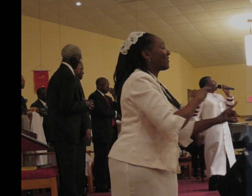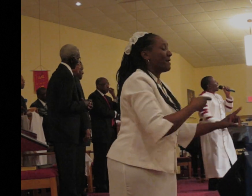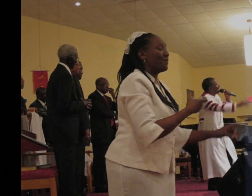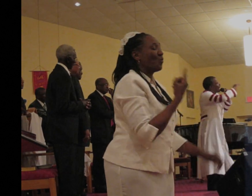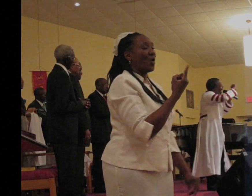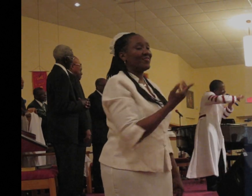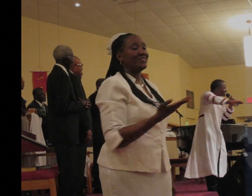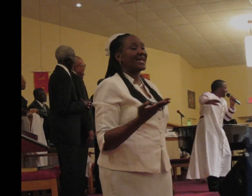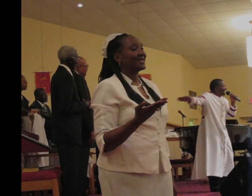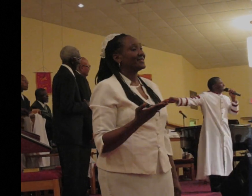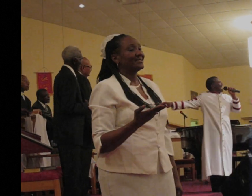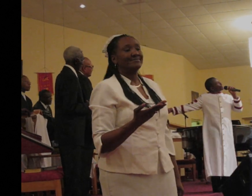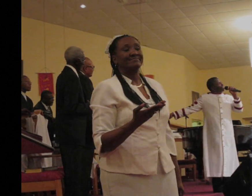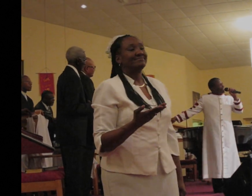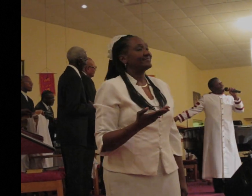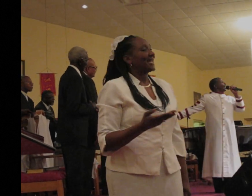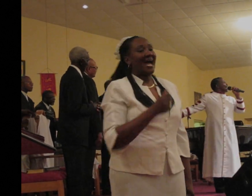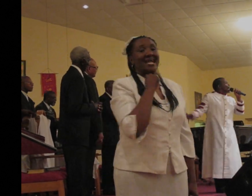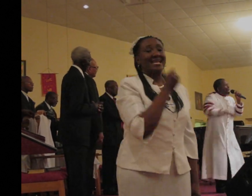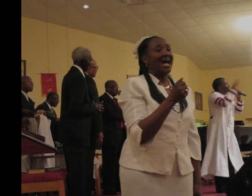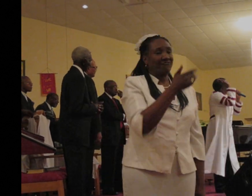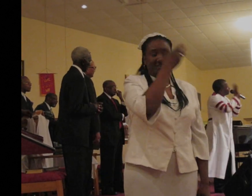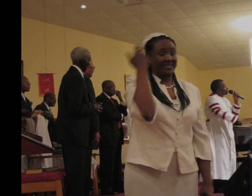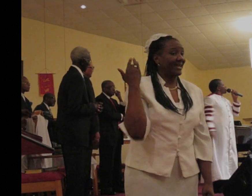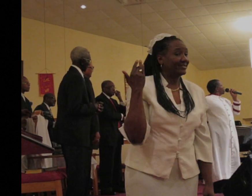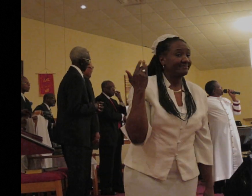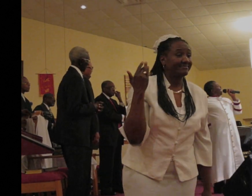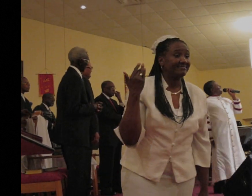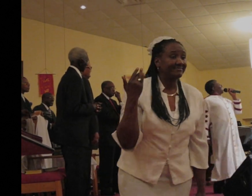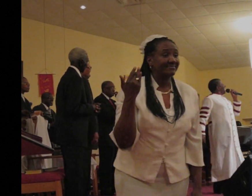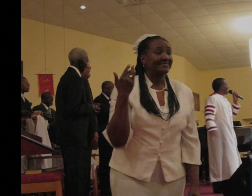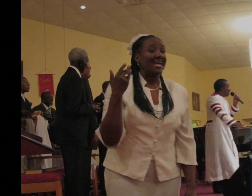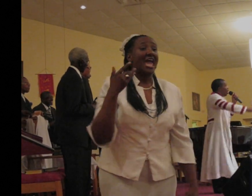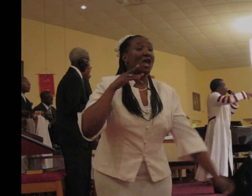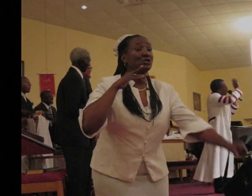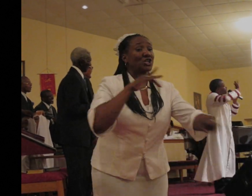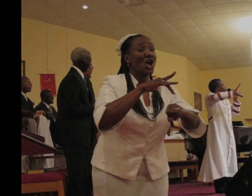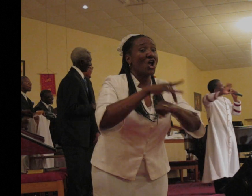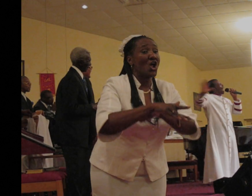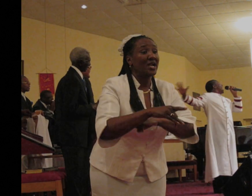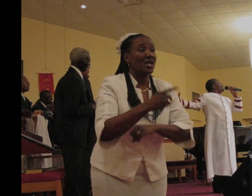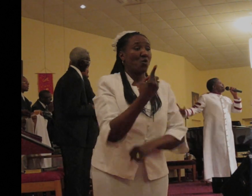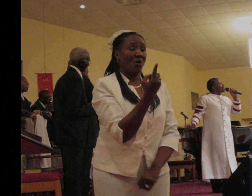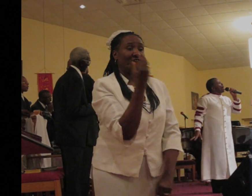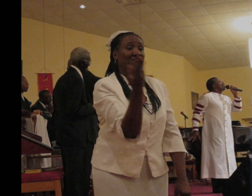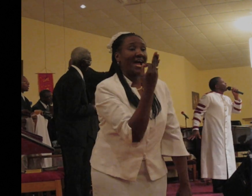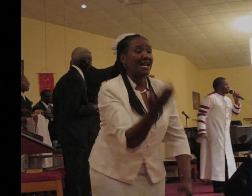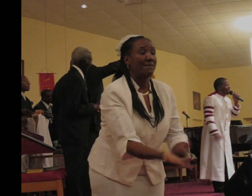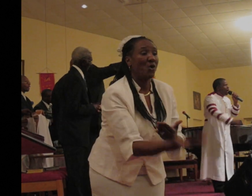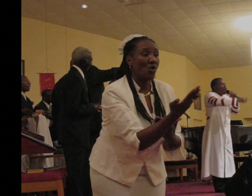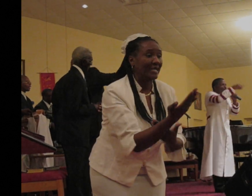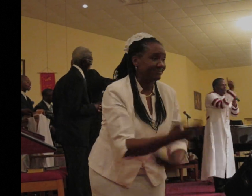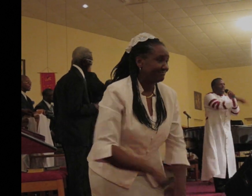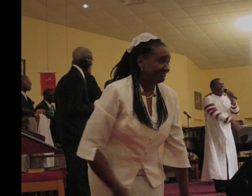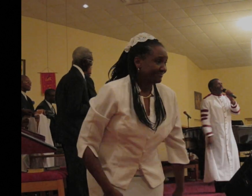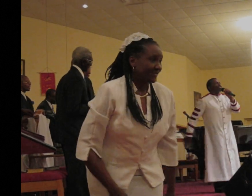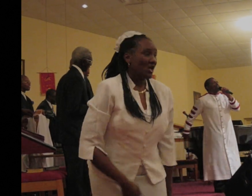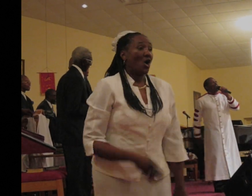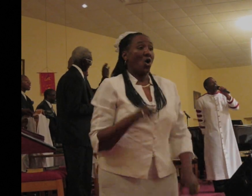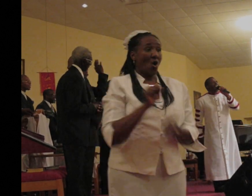I dare not forget. That it was early. One Friday morning. On a hill called